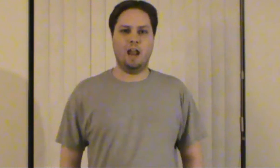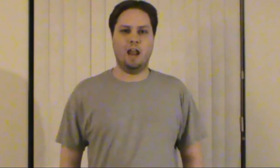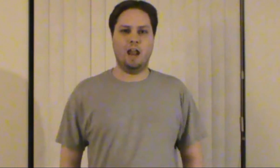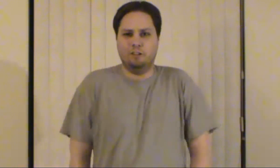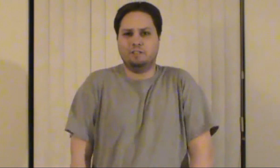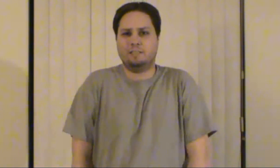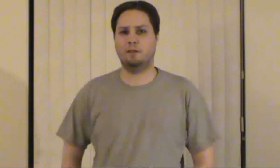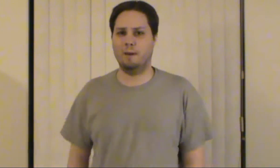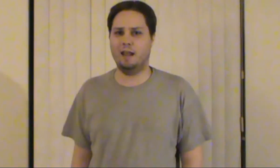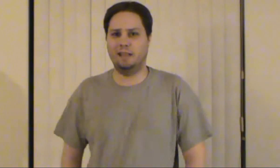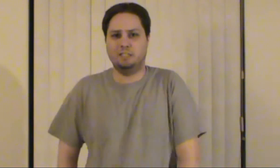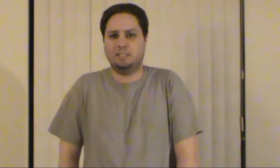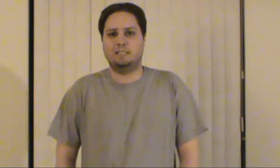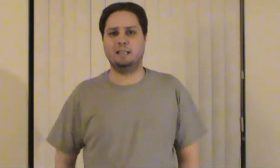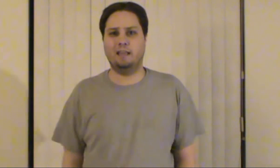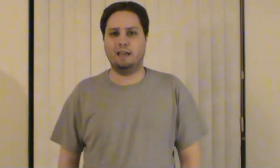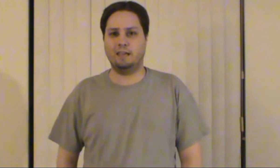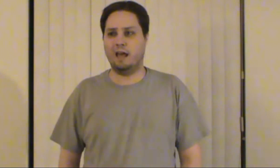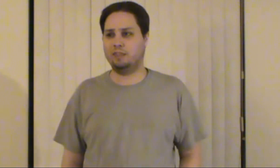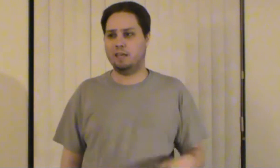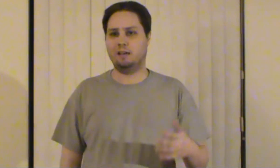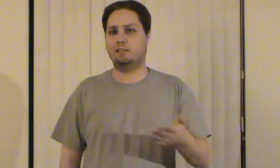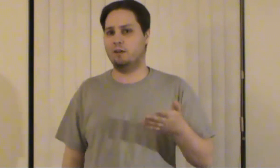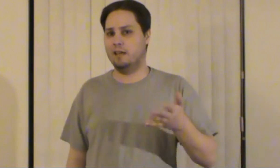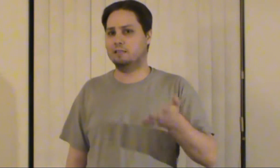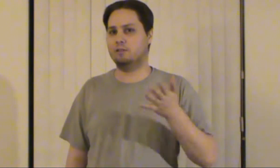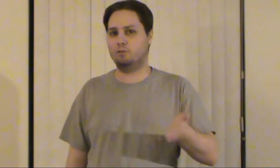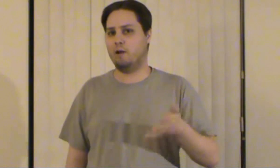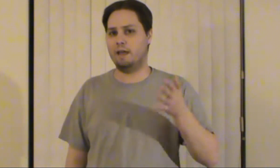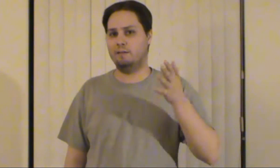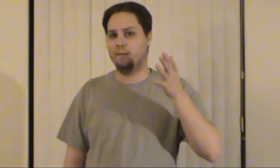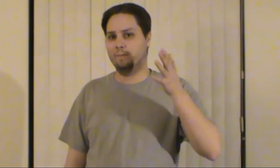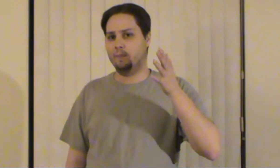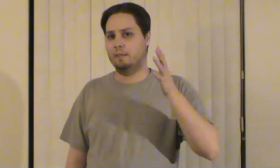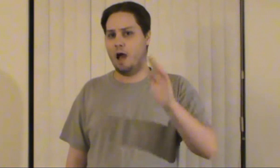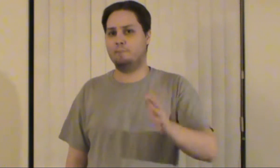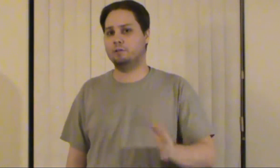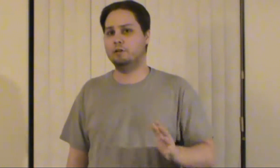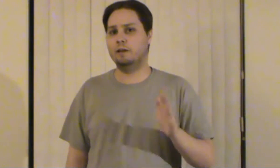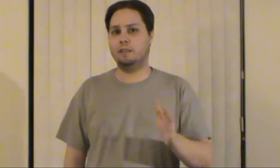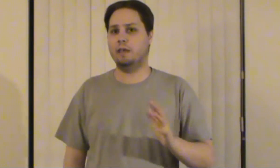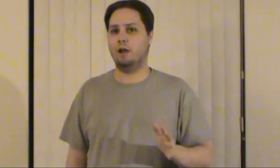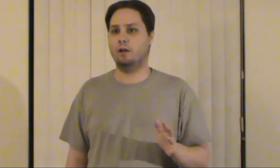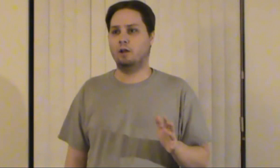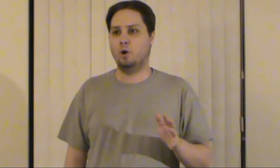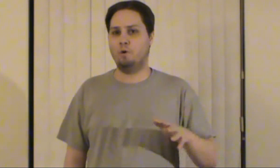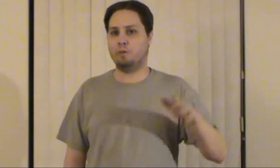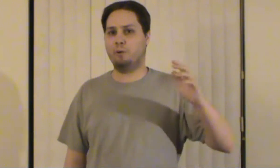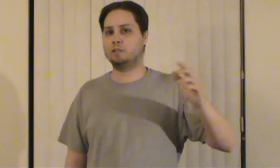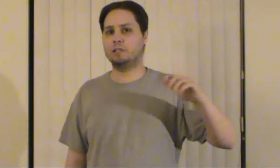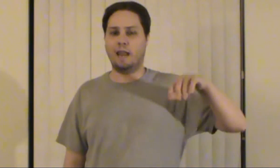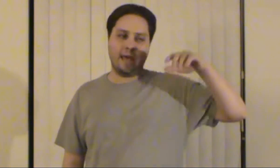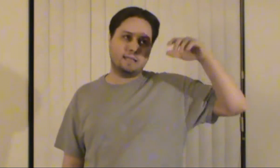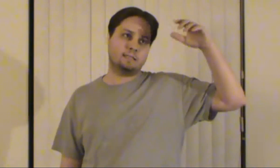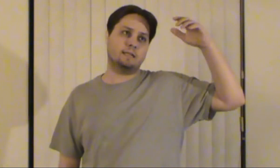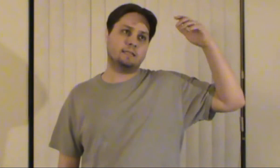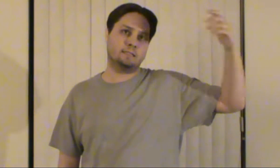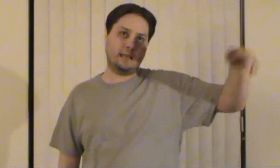I don't know there's something about it that I just didn't like and I think there is a great opportunity there with a person that has that's